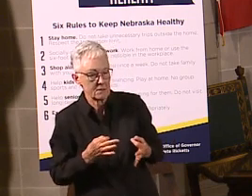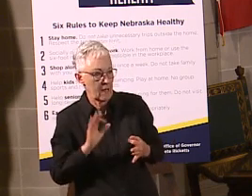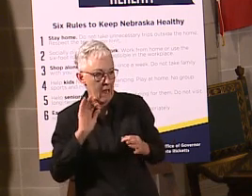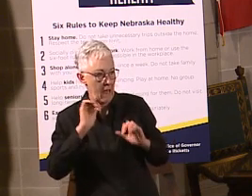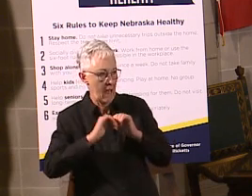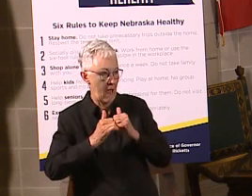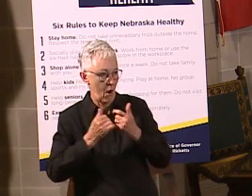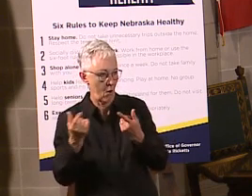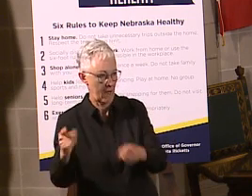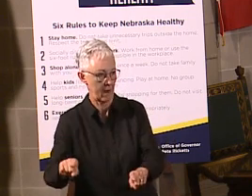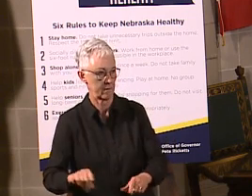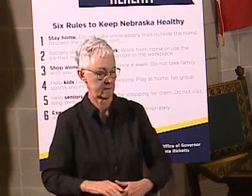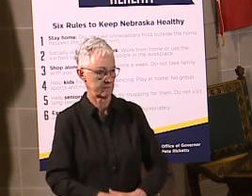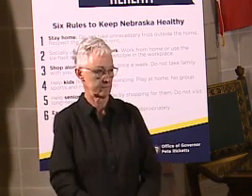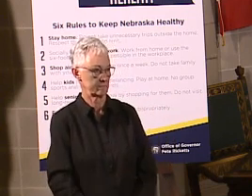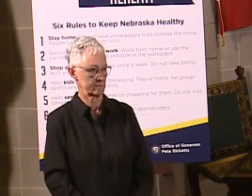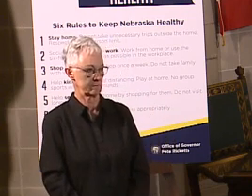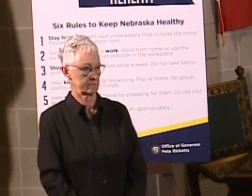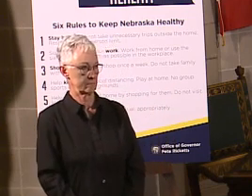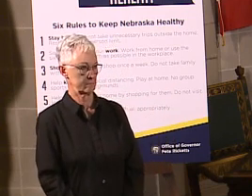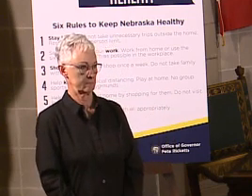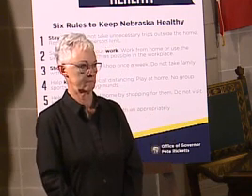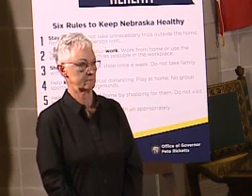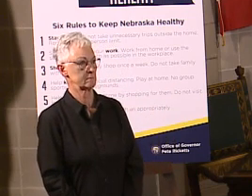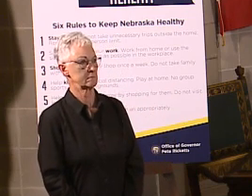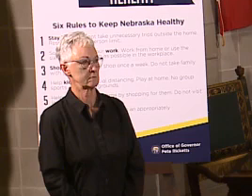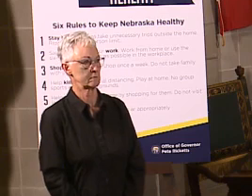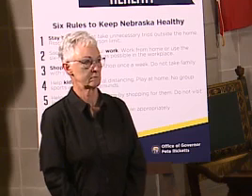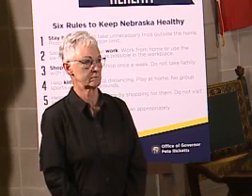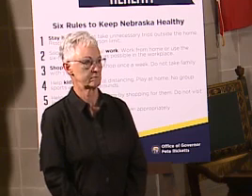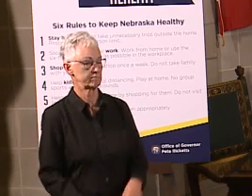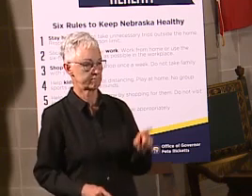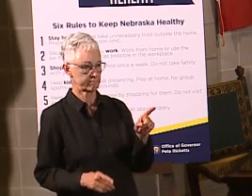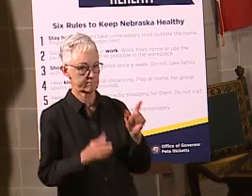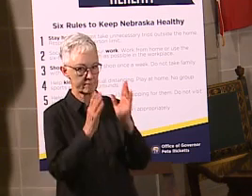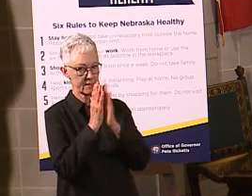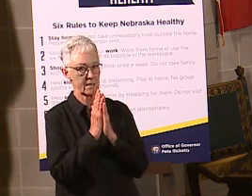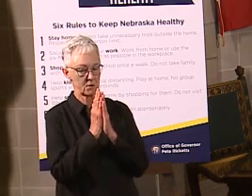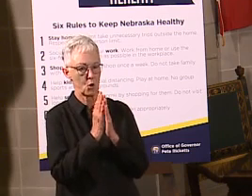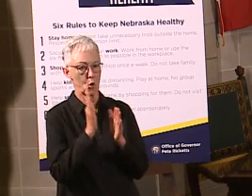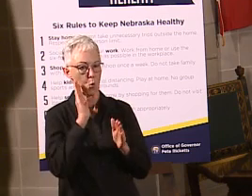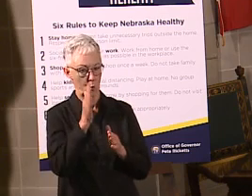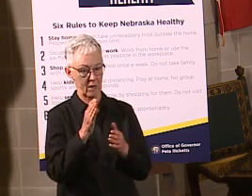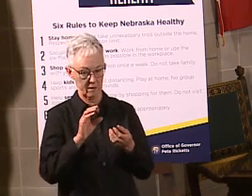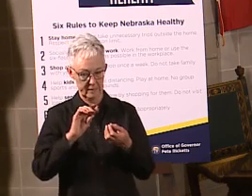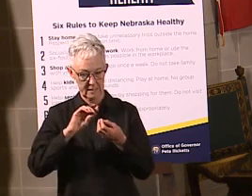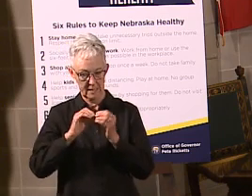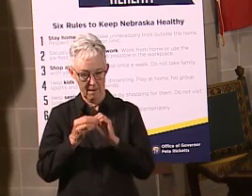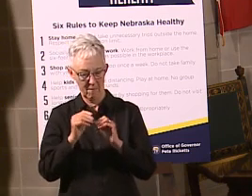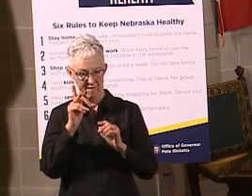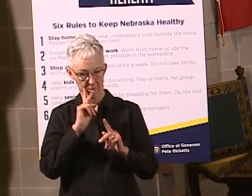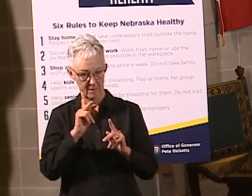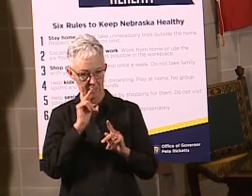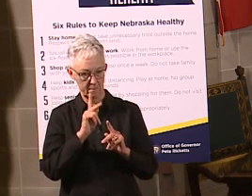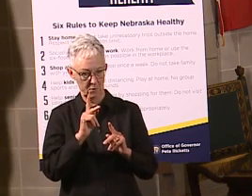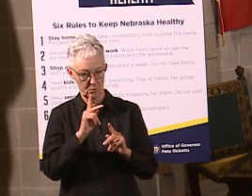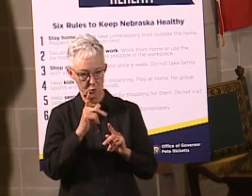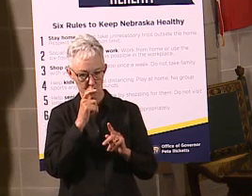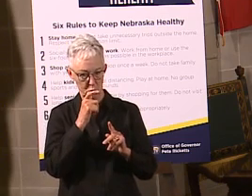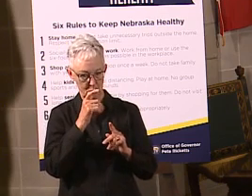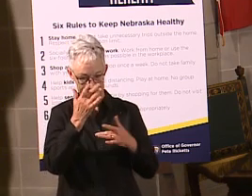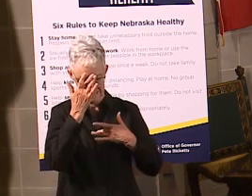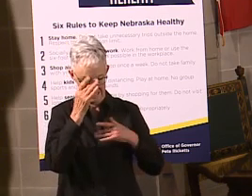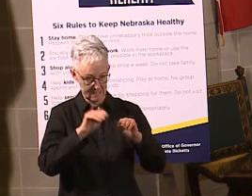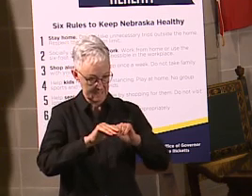infection have to decline to give the all-clear a return to classrooms? We certainly would hope that we'd see rate of infection